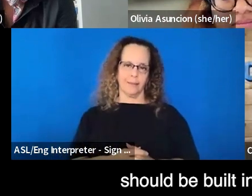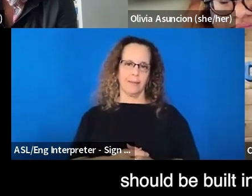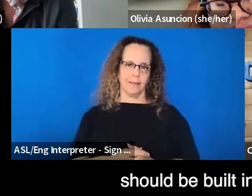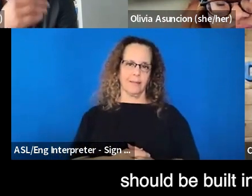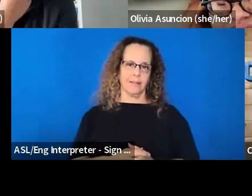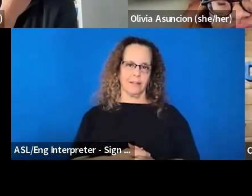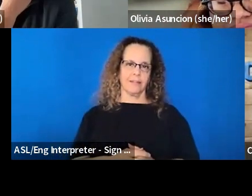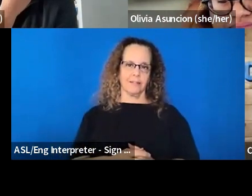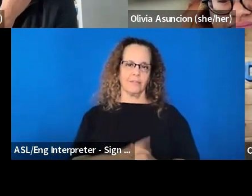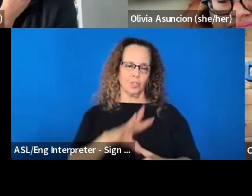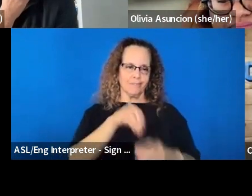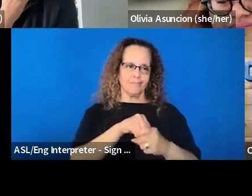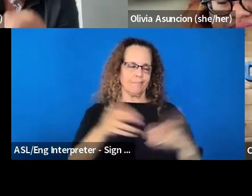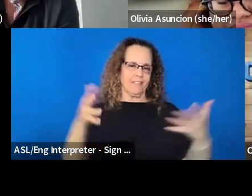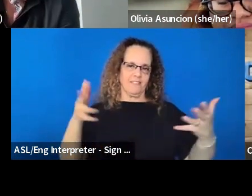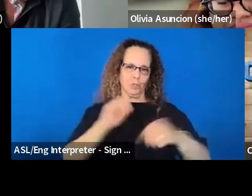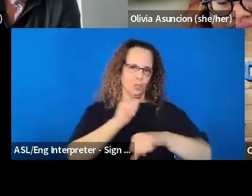into any budget. Um,